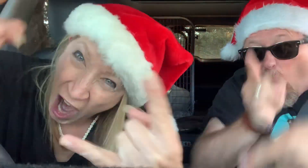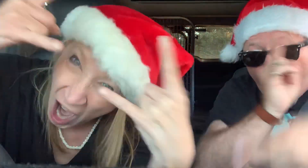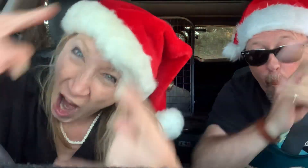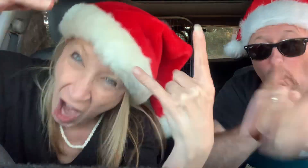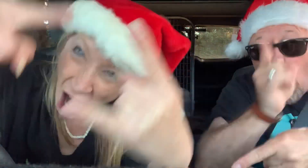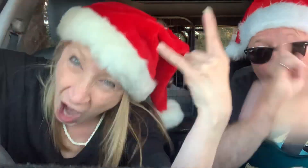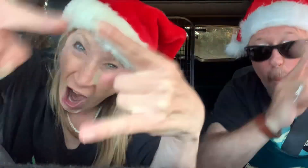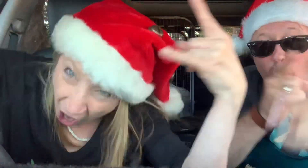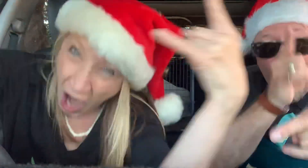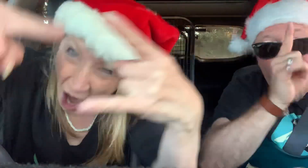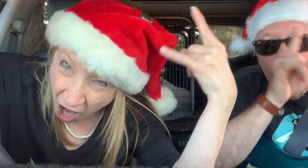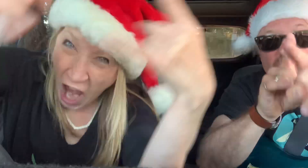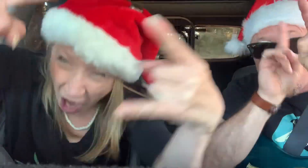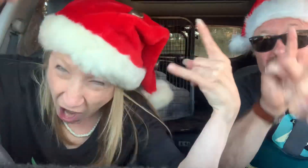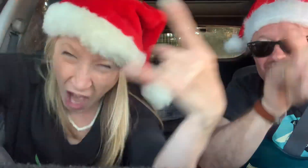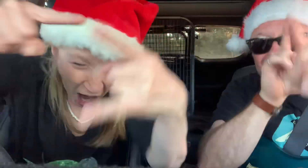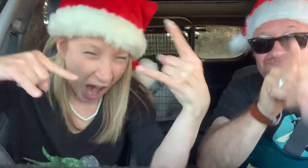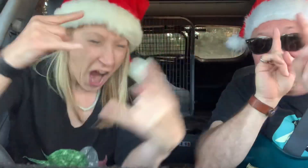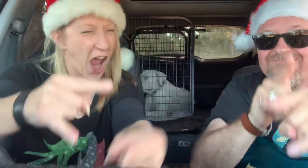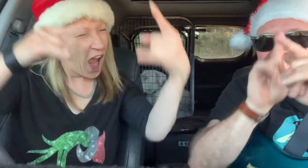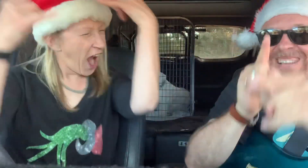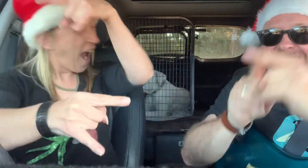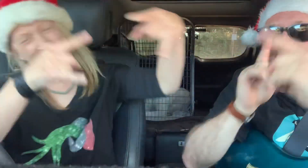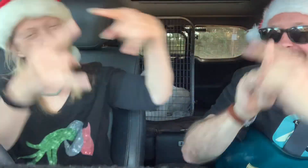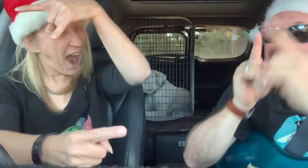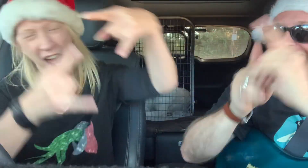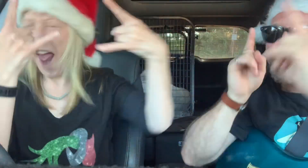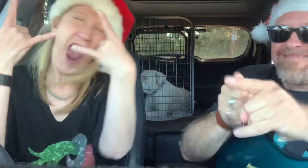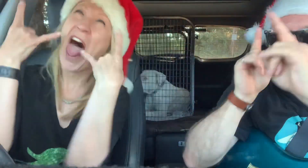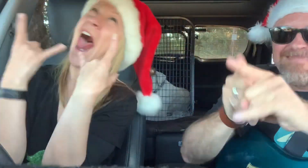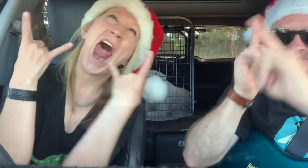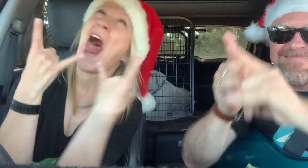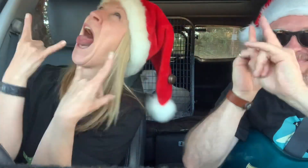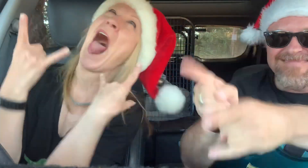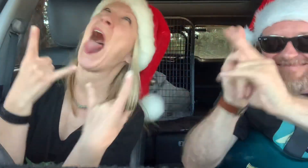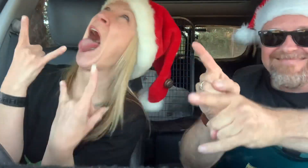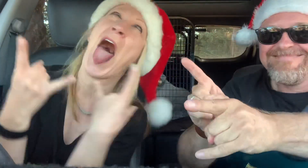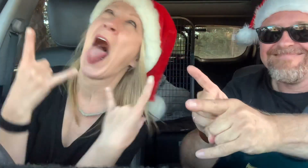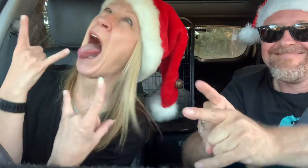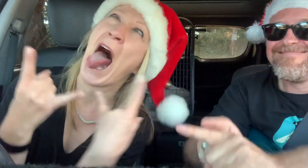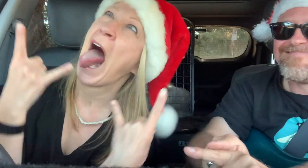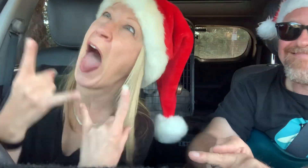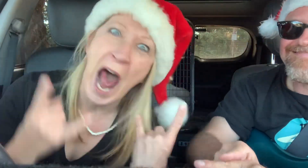gates